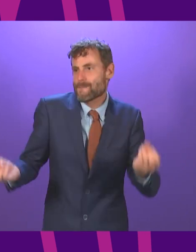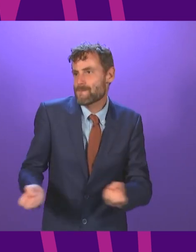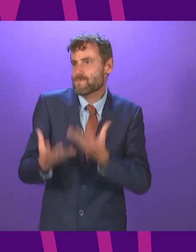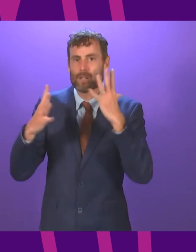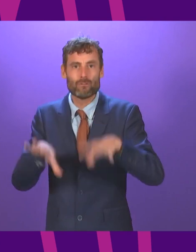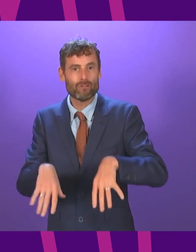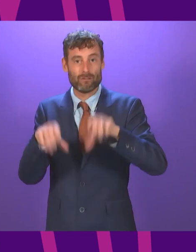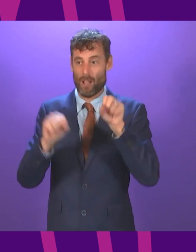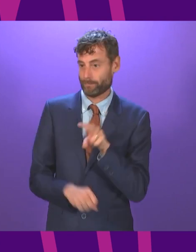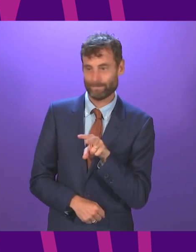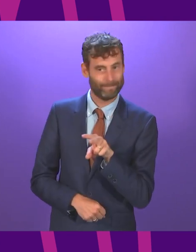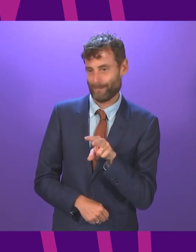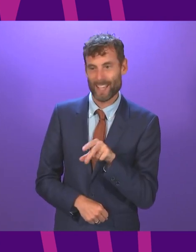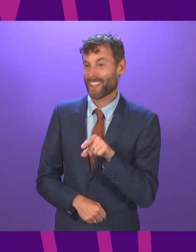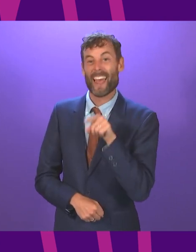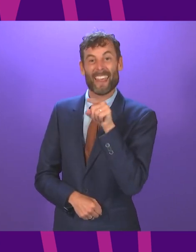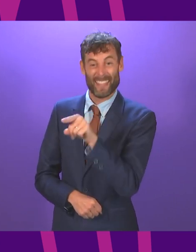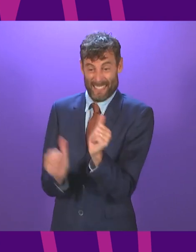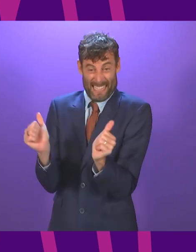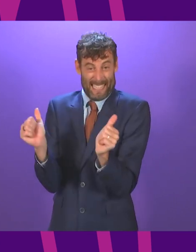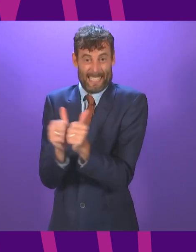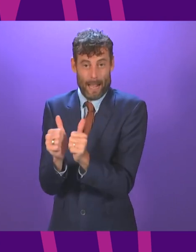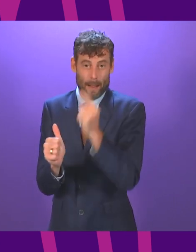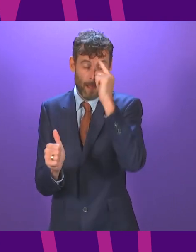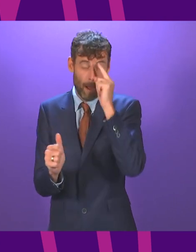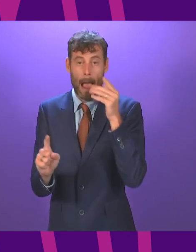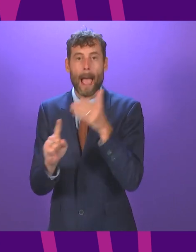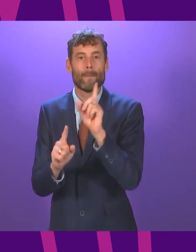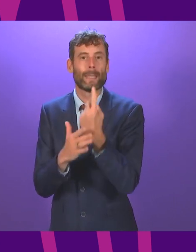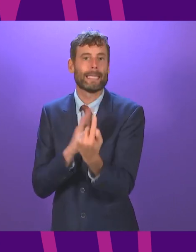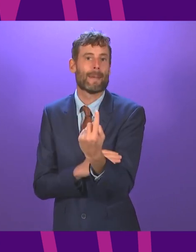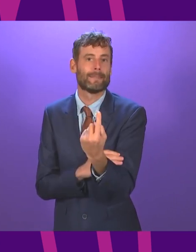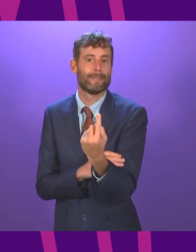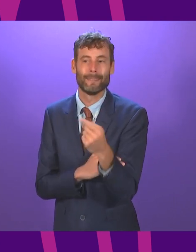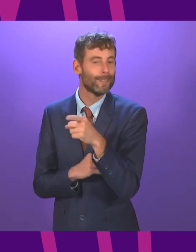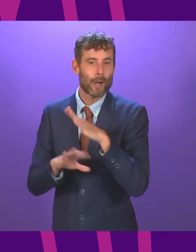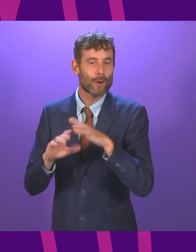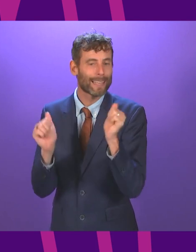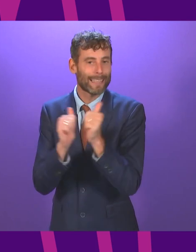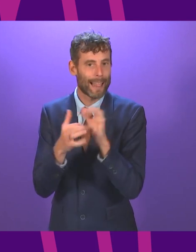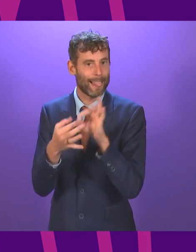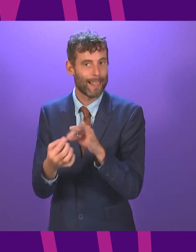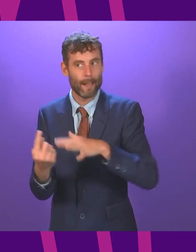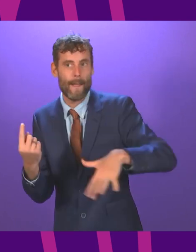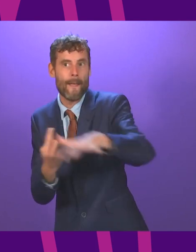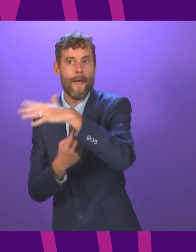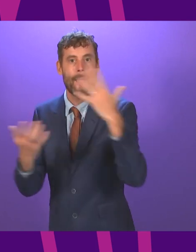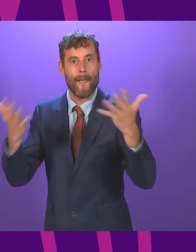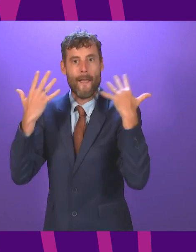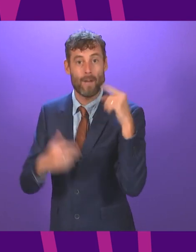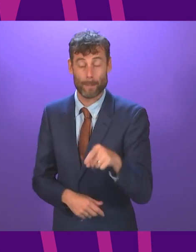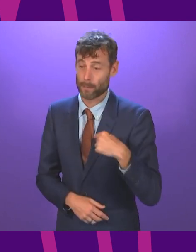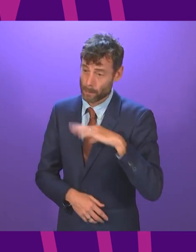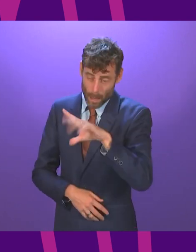is more about the constitution, not the climate. I am all for common ground being found and cooperation on issues that